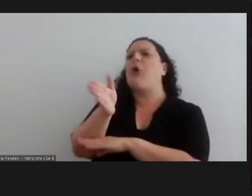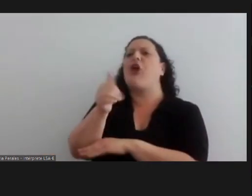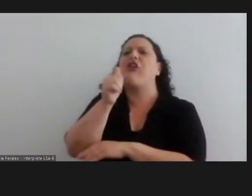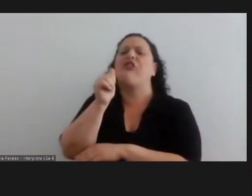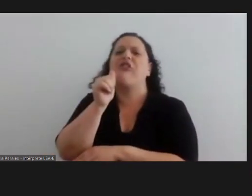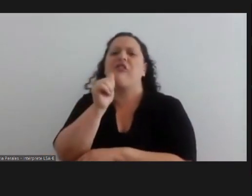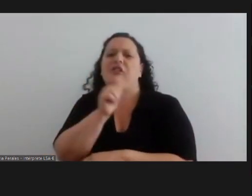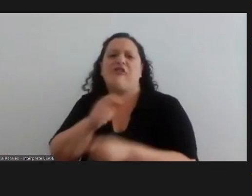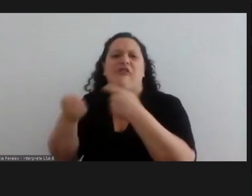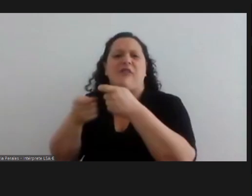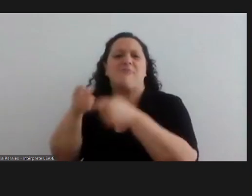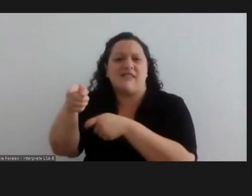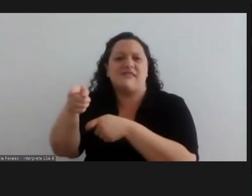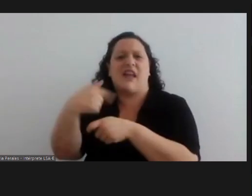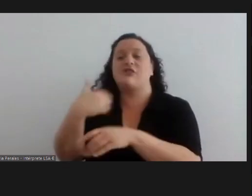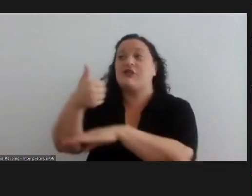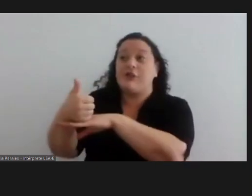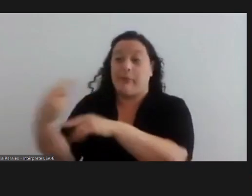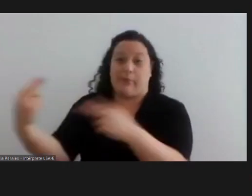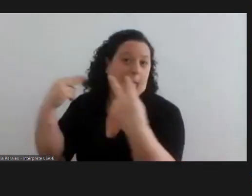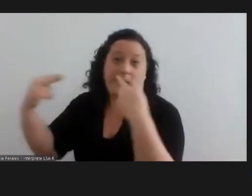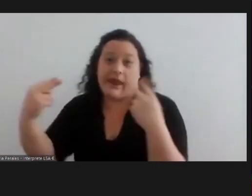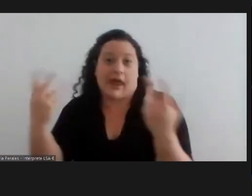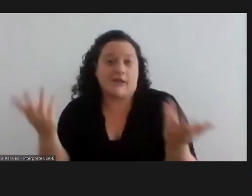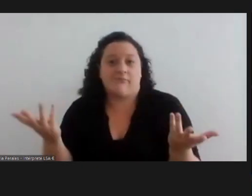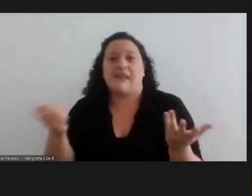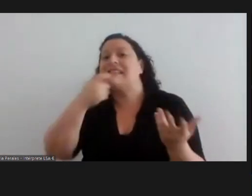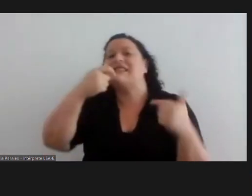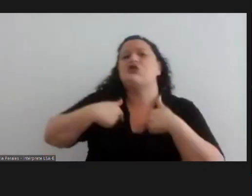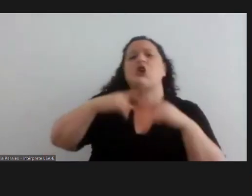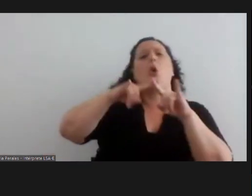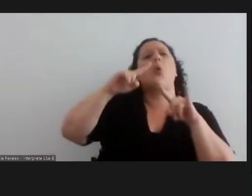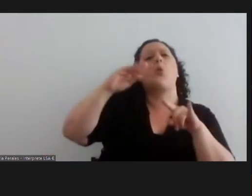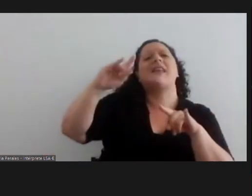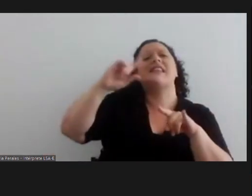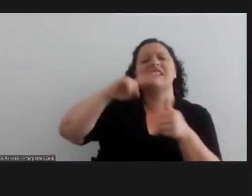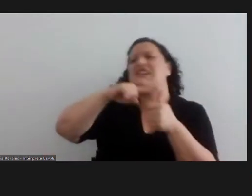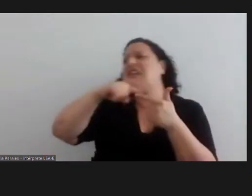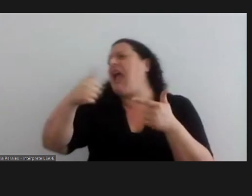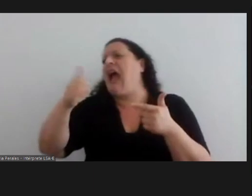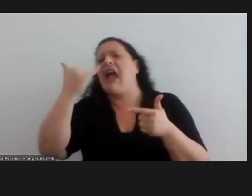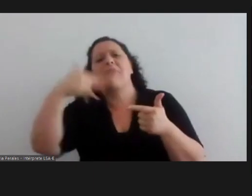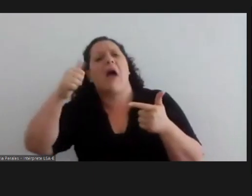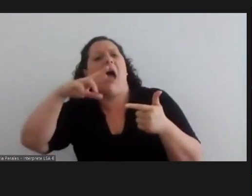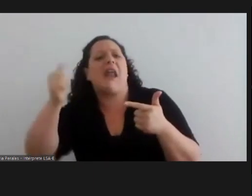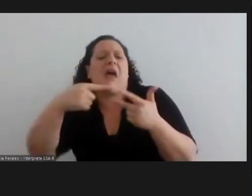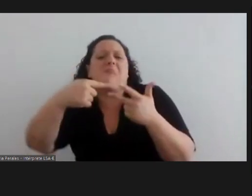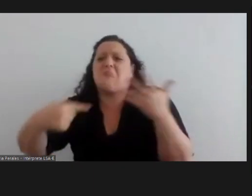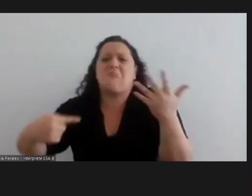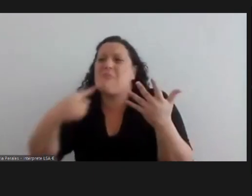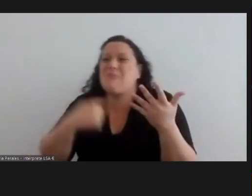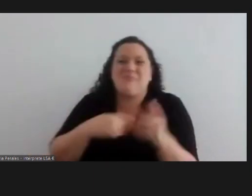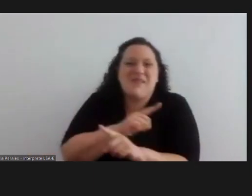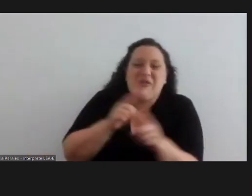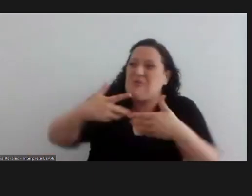me in a different way they won't ask me how much i studied if i am quechua aymara wichi they won't make that difference that's why